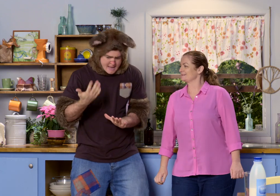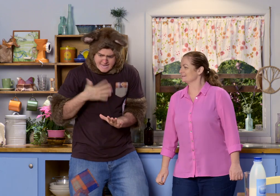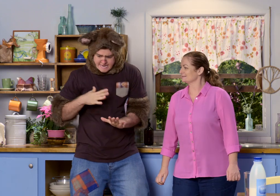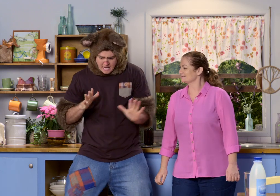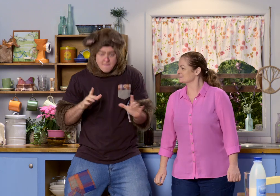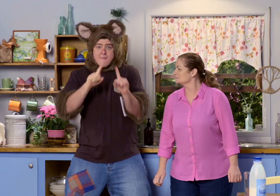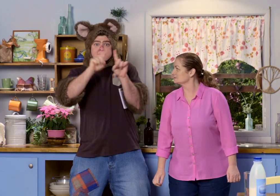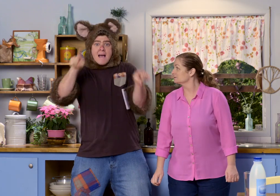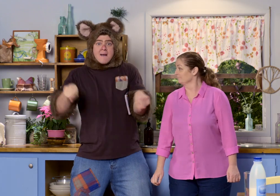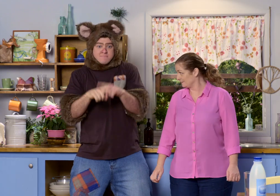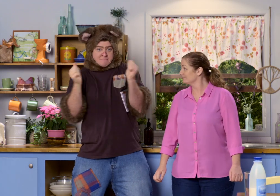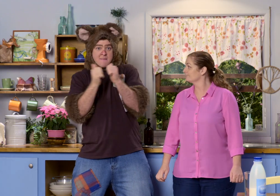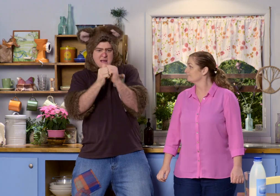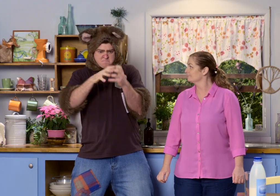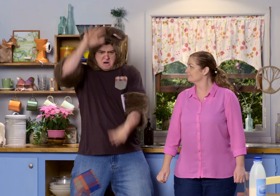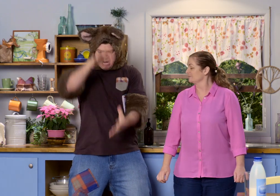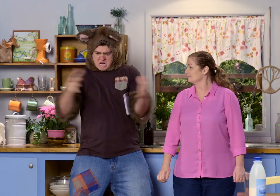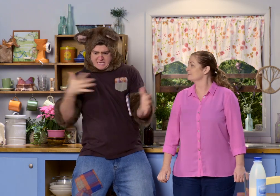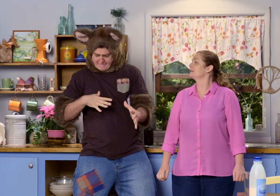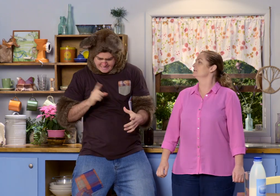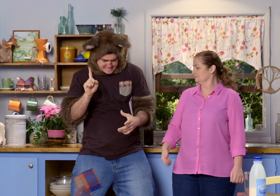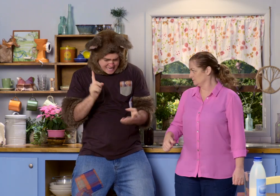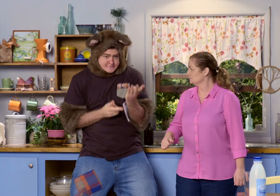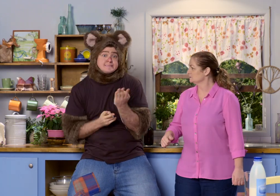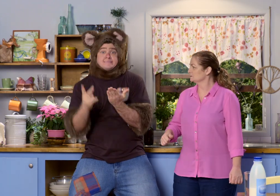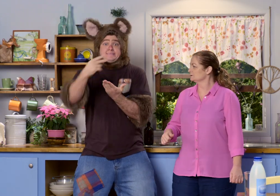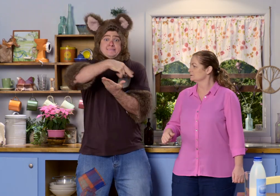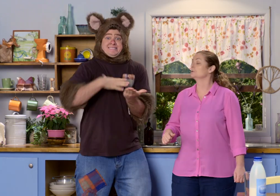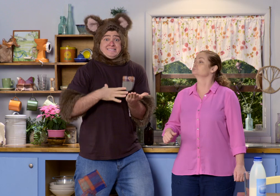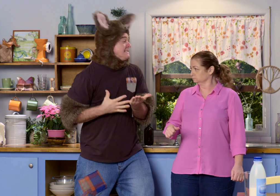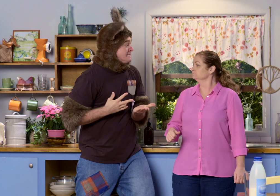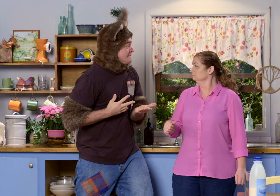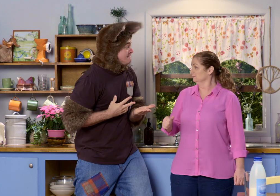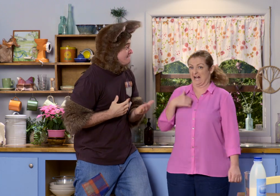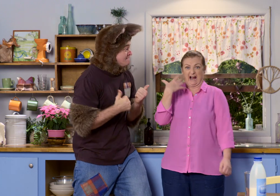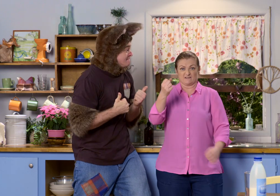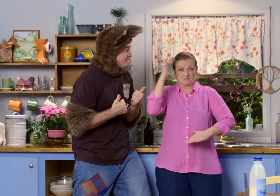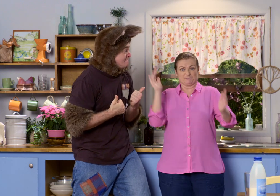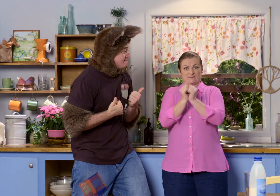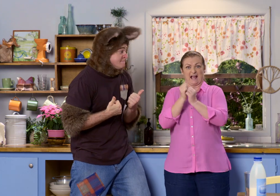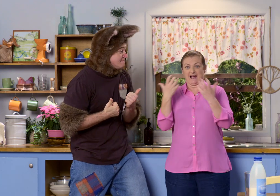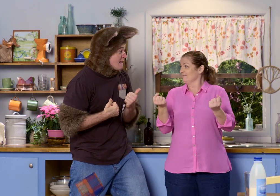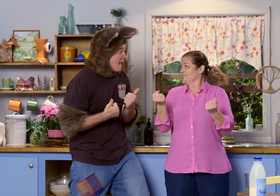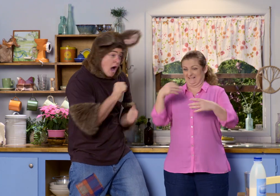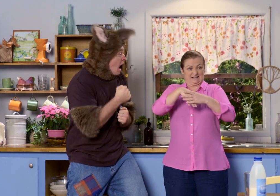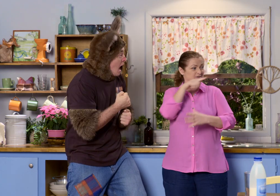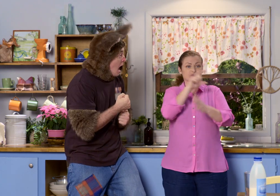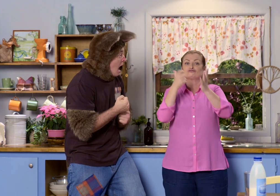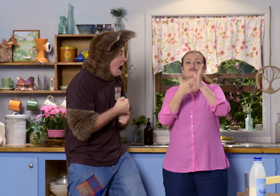Well, I'll need a bigger piece of paper. Then I can cut out a stencil. Well, I've got some big pieces of paper in my